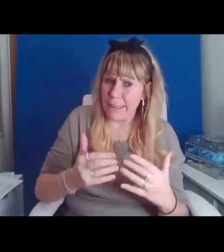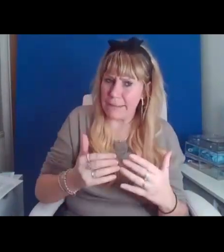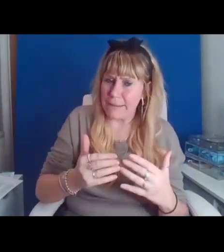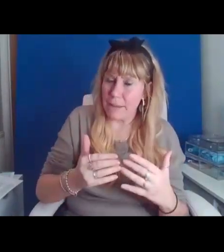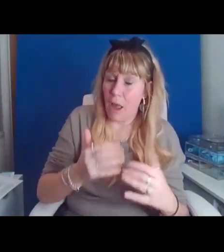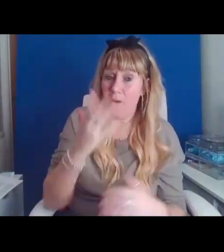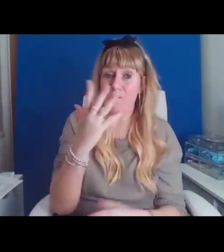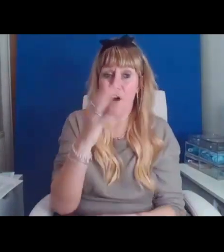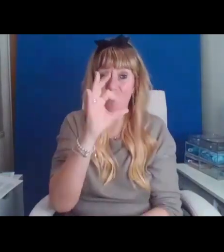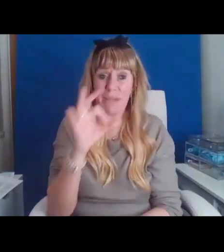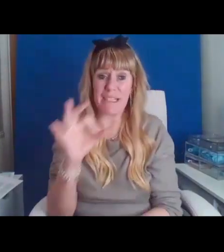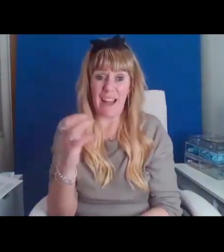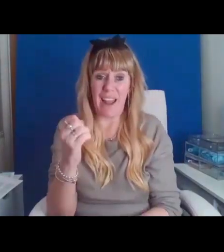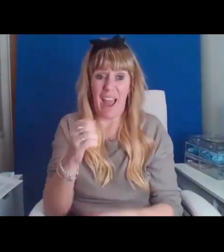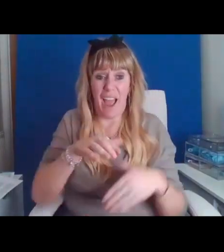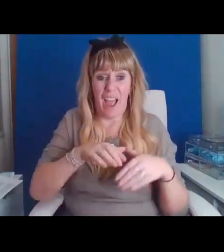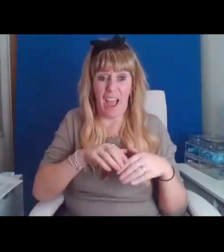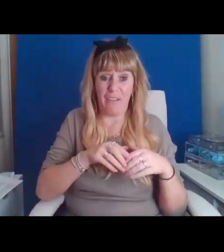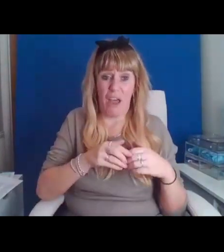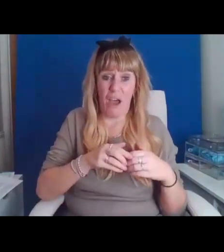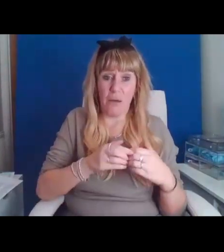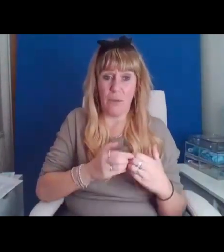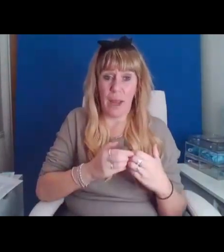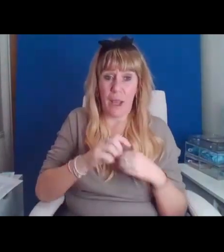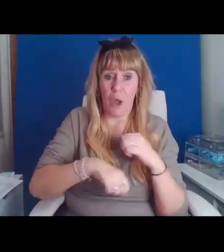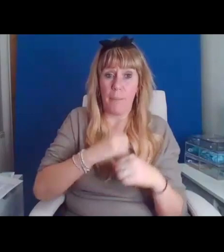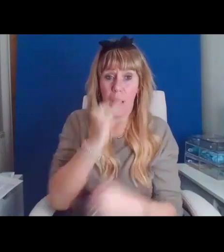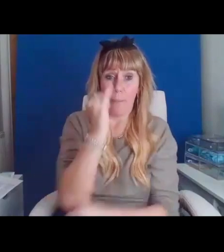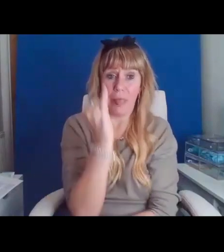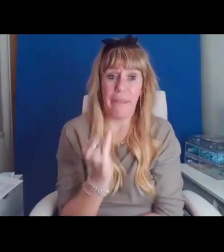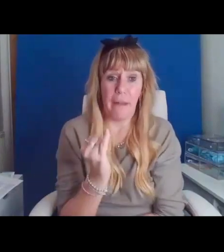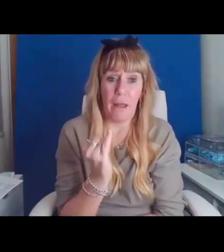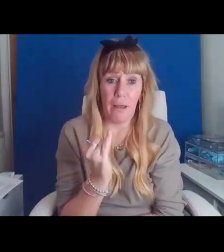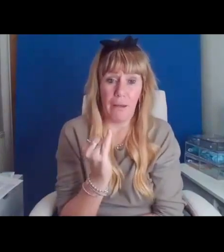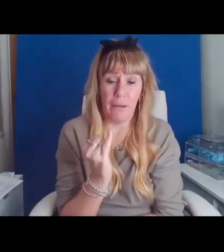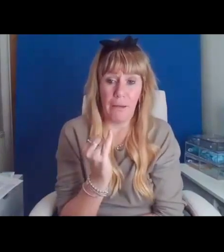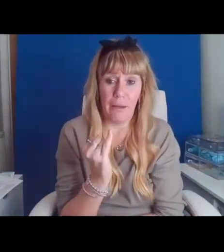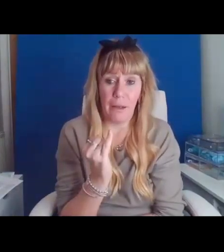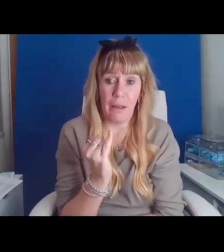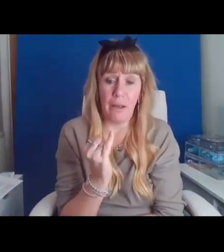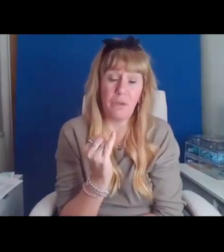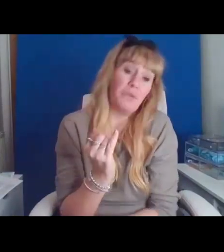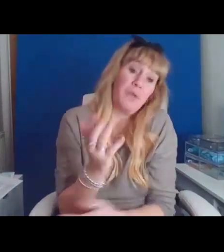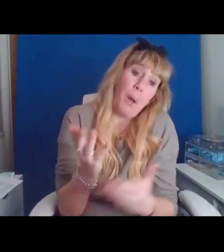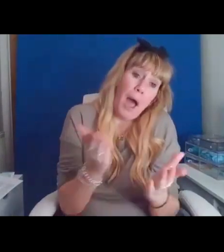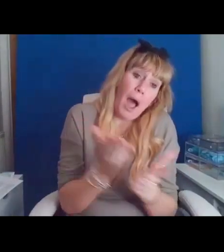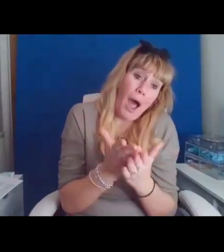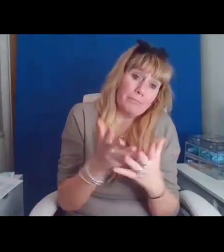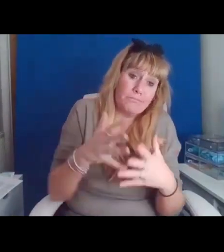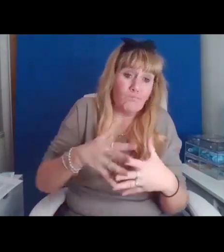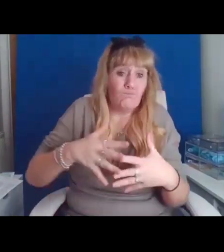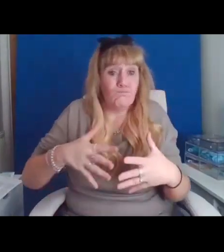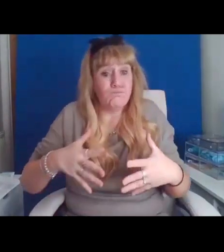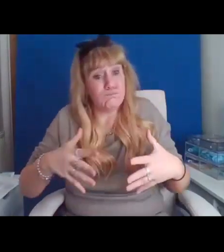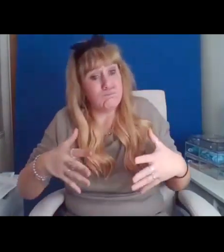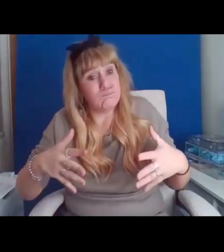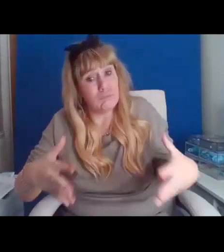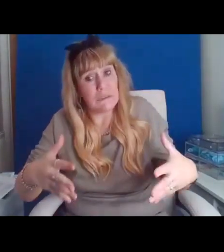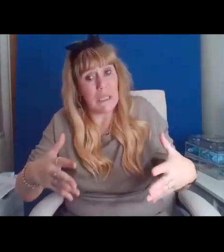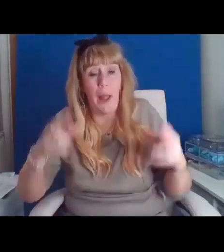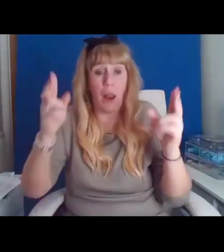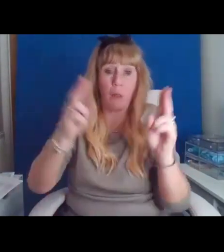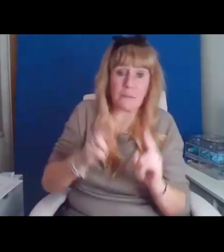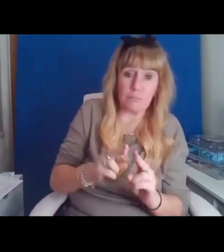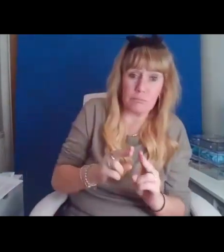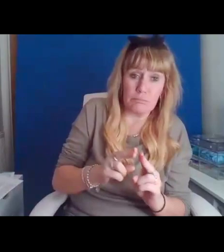have the heartbreak of getting thinner. So I did get fatter, as you'd expect, after each time I lost some